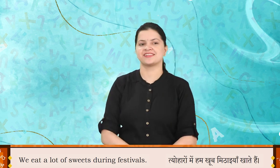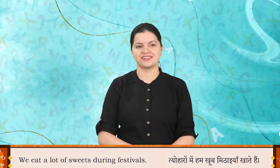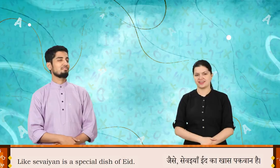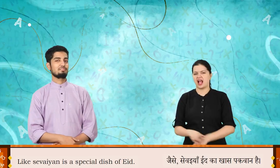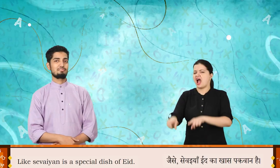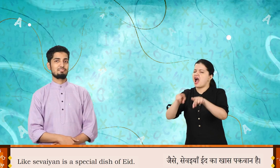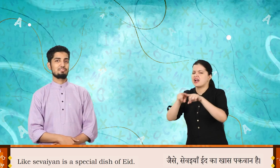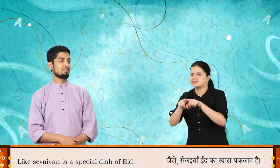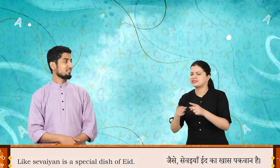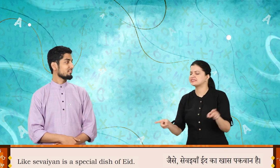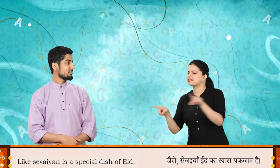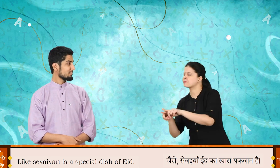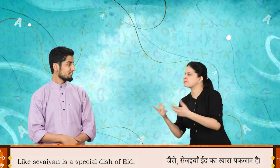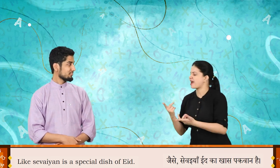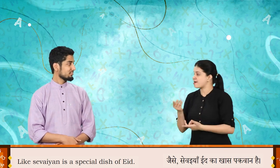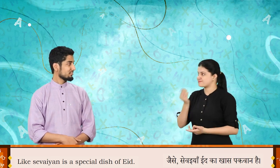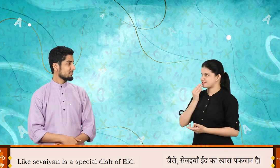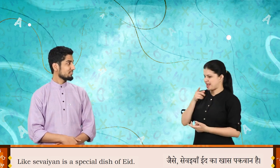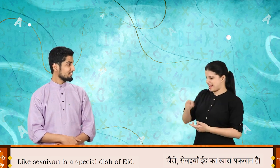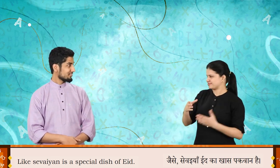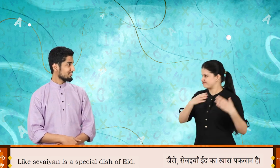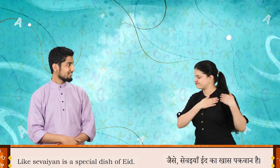Like sevaiya is a special dish of Eid.